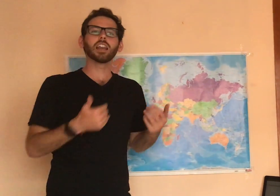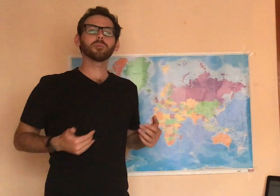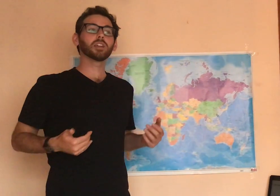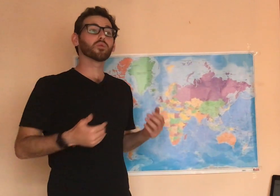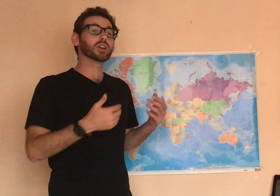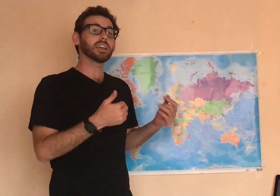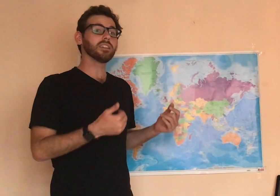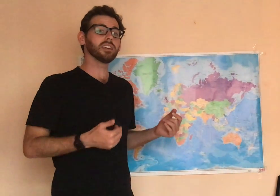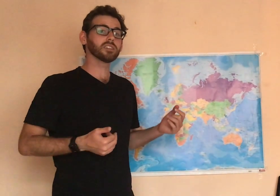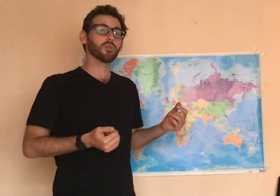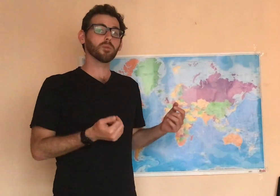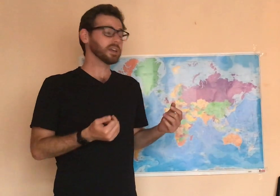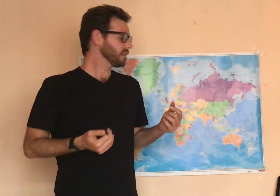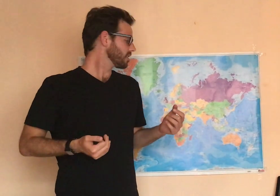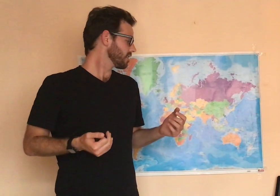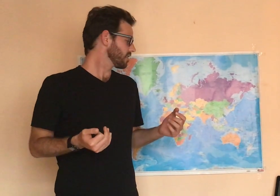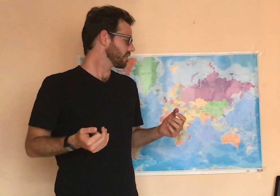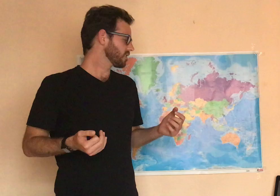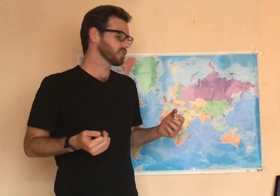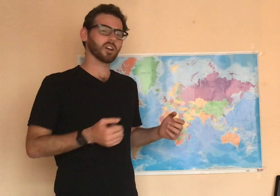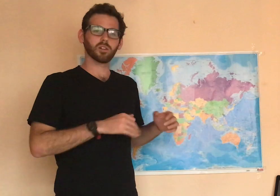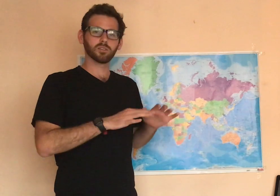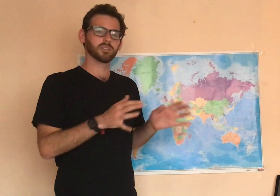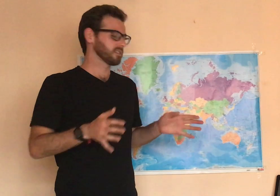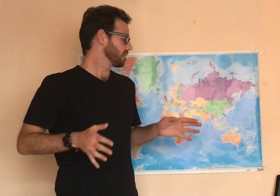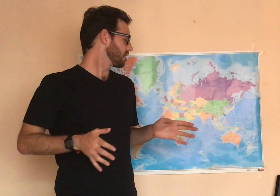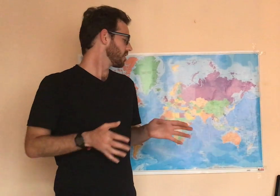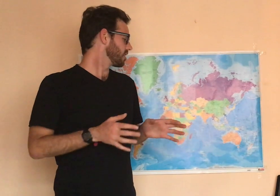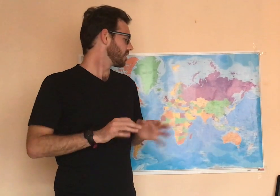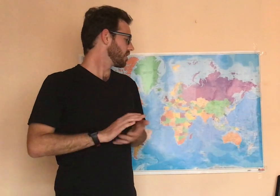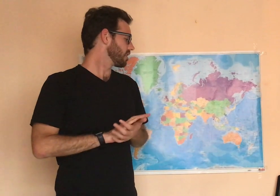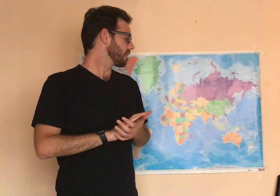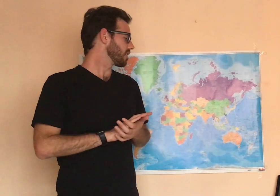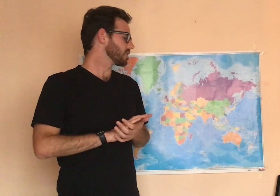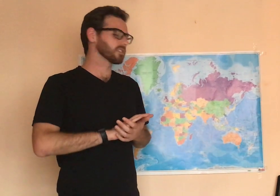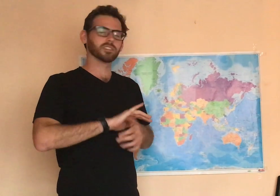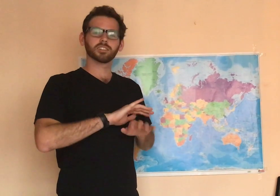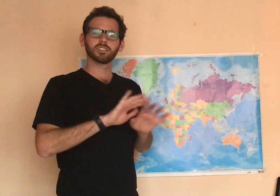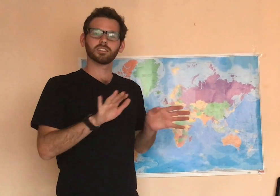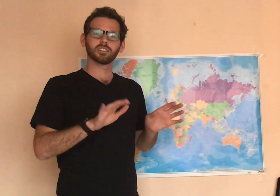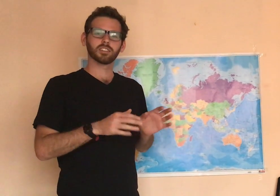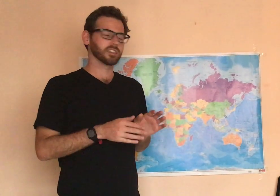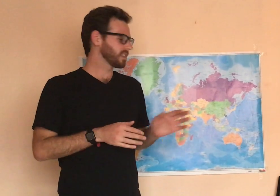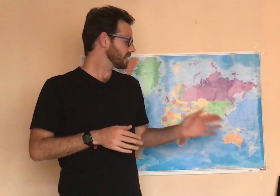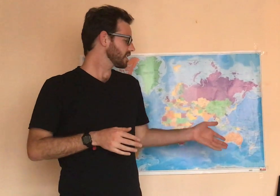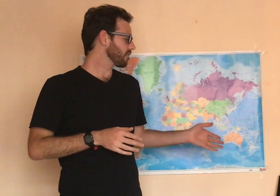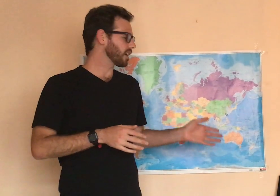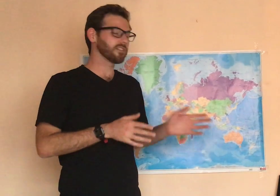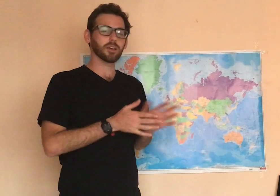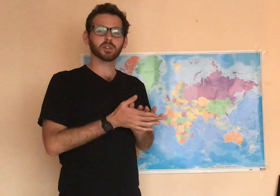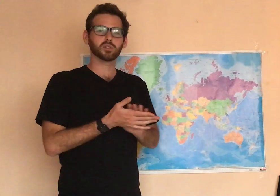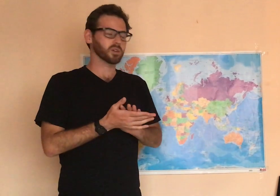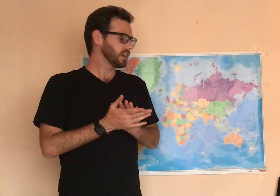anybody read this for me? So, there's, this is a very famous story.